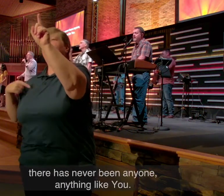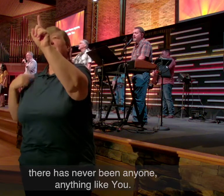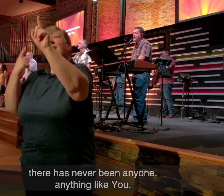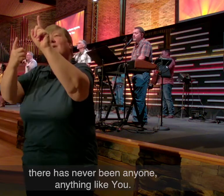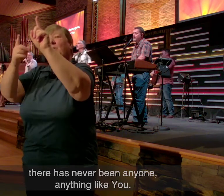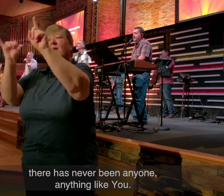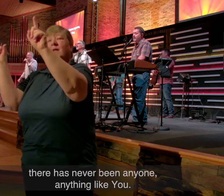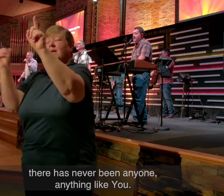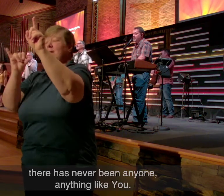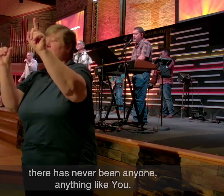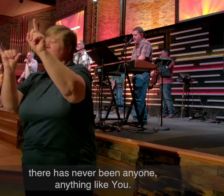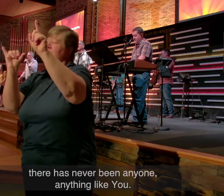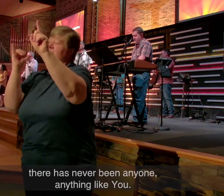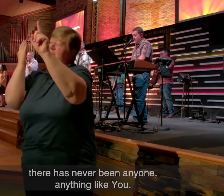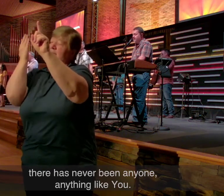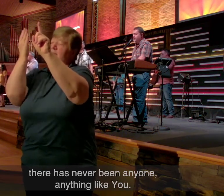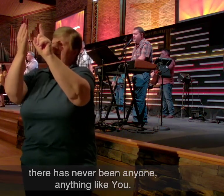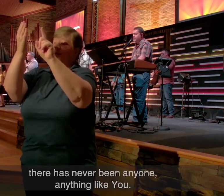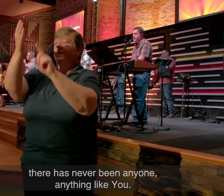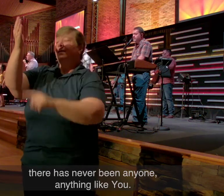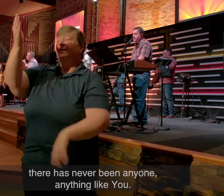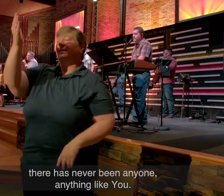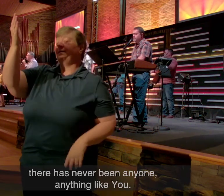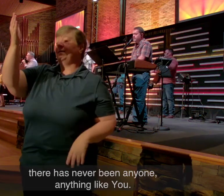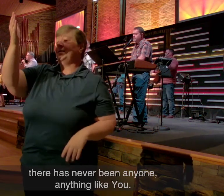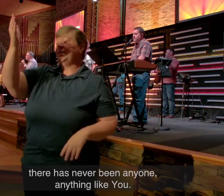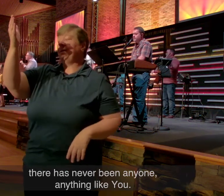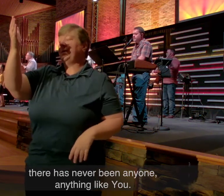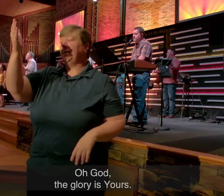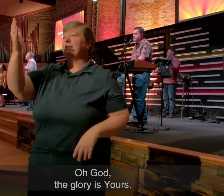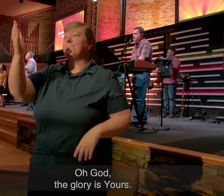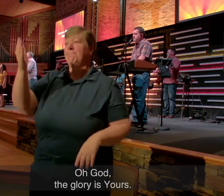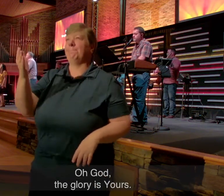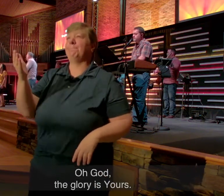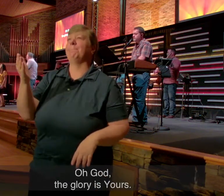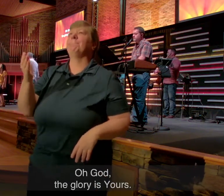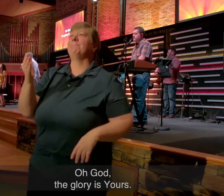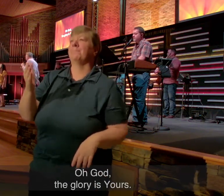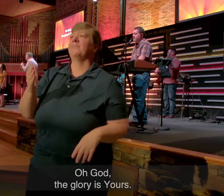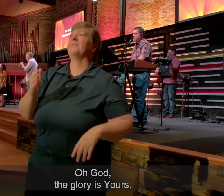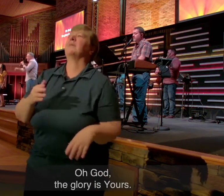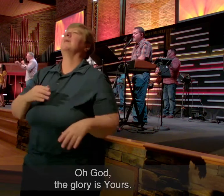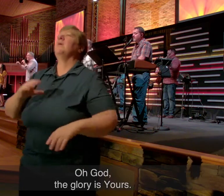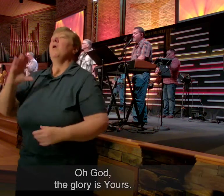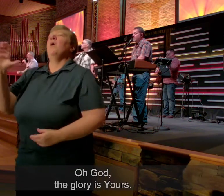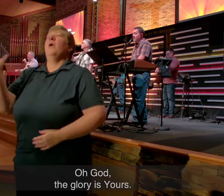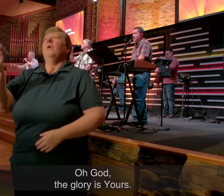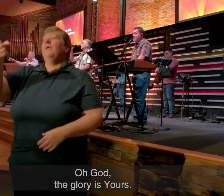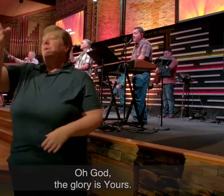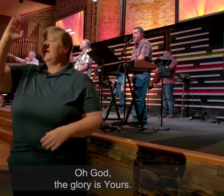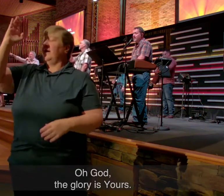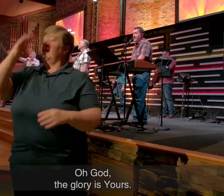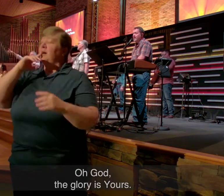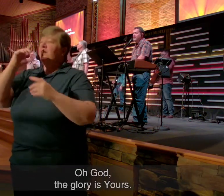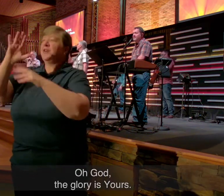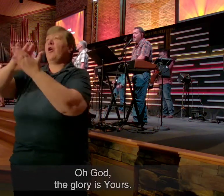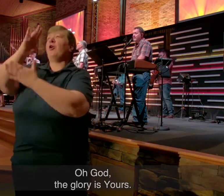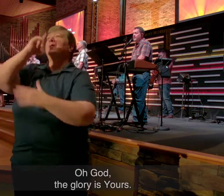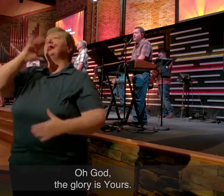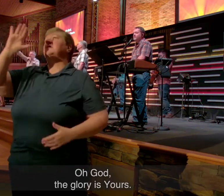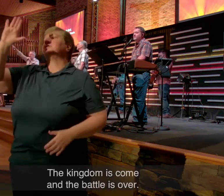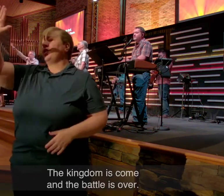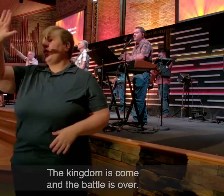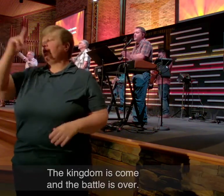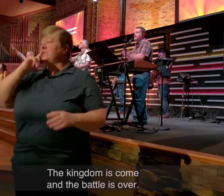anyone, anything like you Oh God, the glory